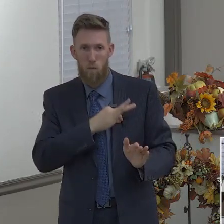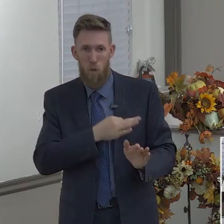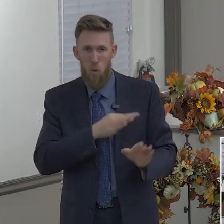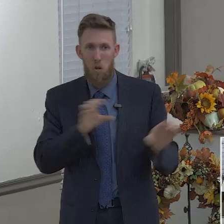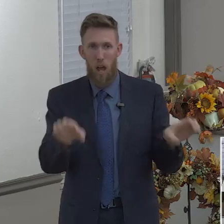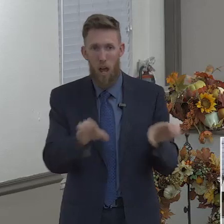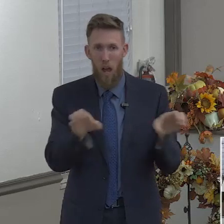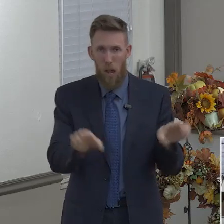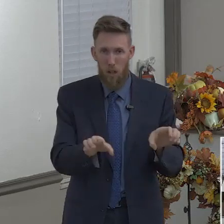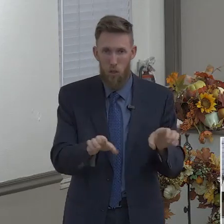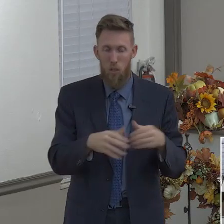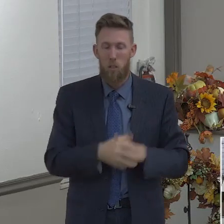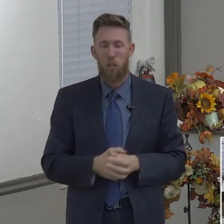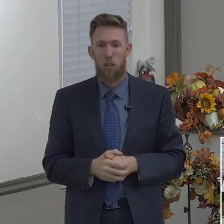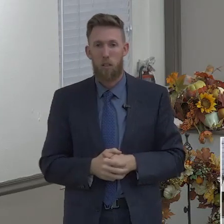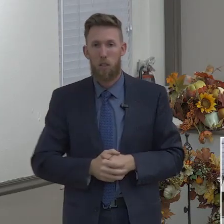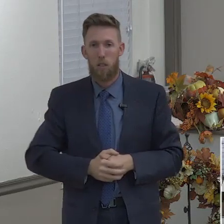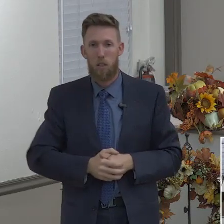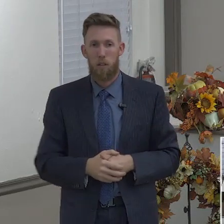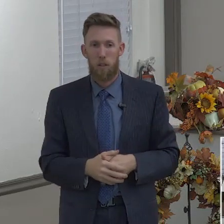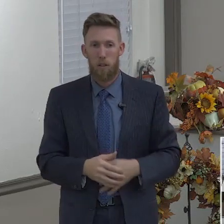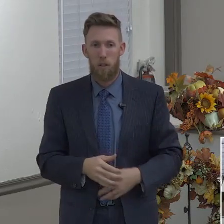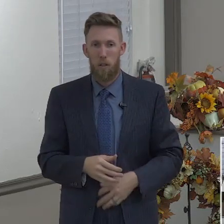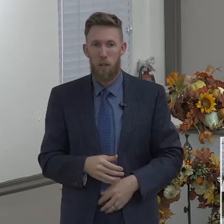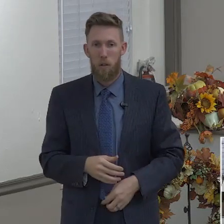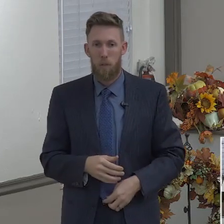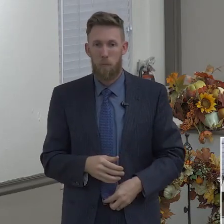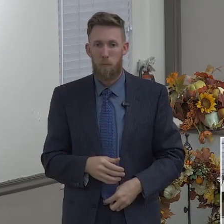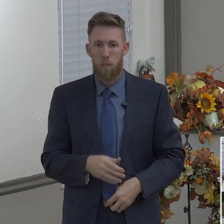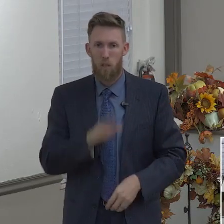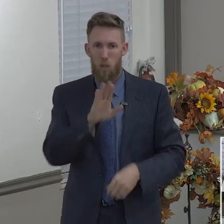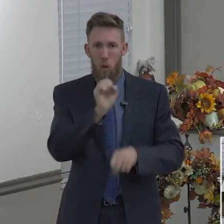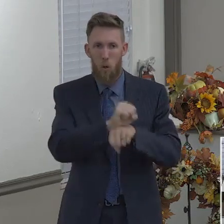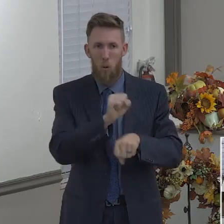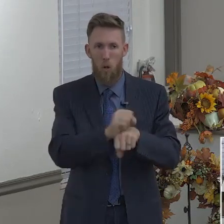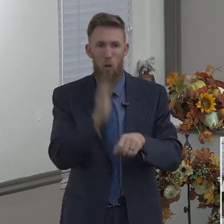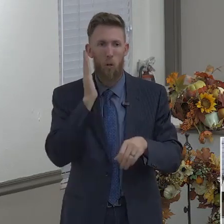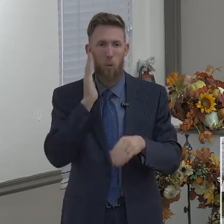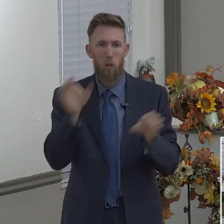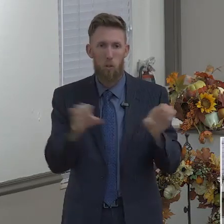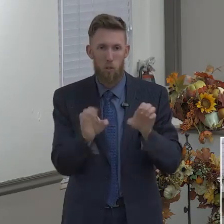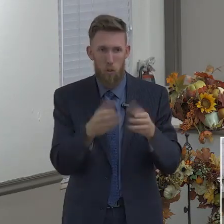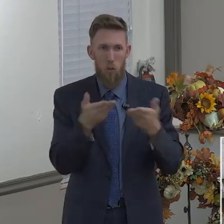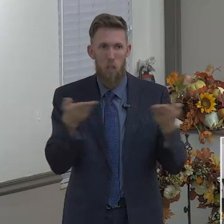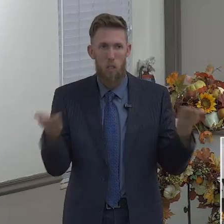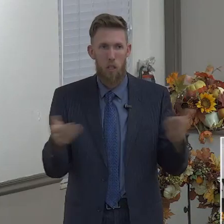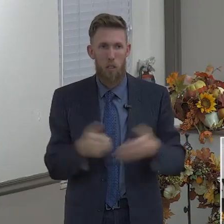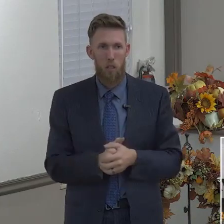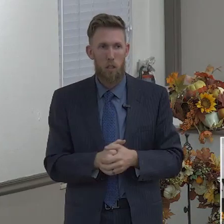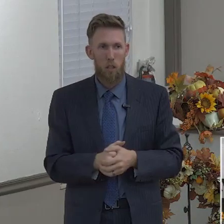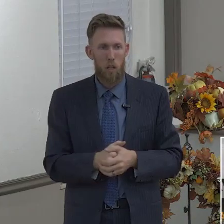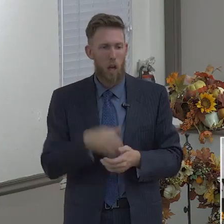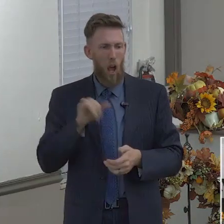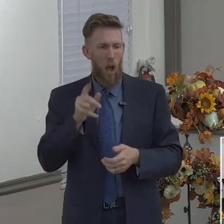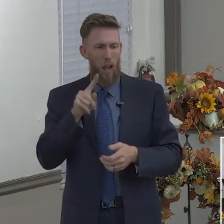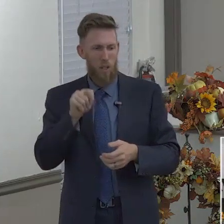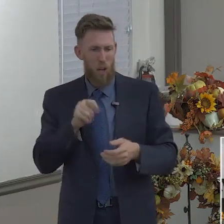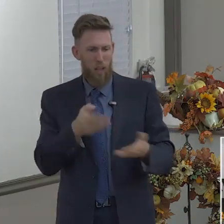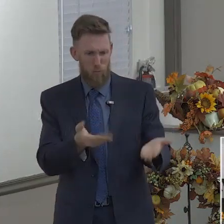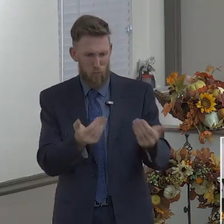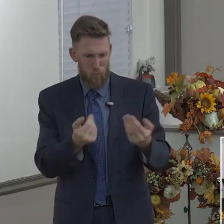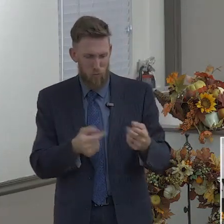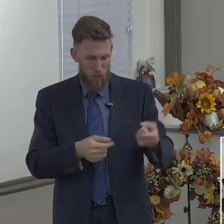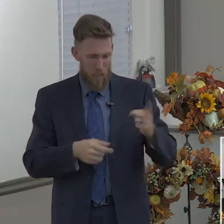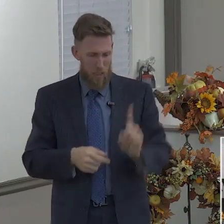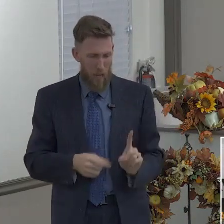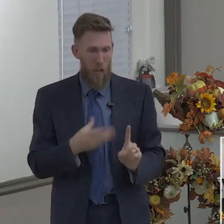over in just a minute. So, first of need Jet. Would you come up here, please? I want Jet to hold this sign here. Just stand on this step and face the audience